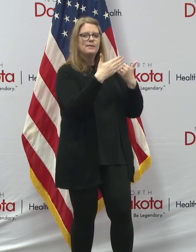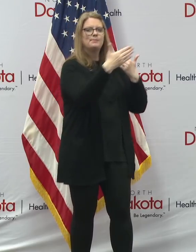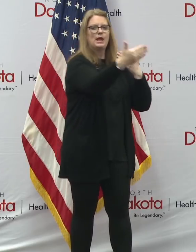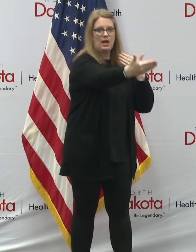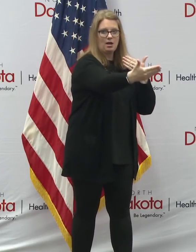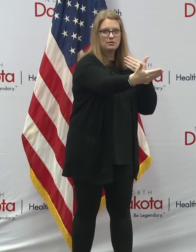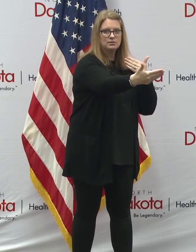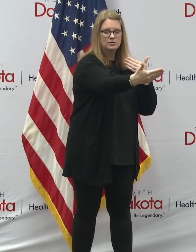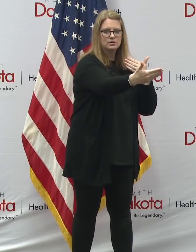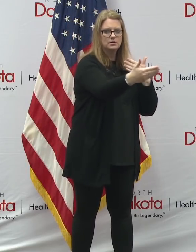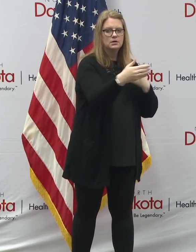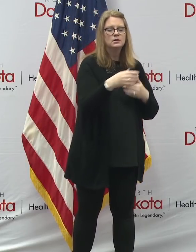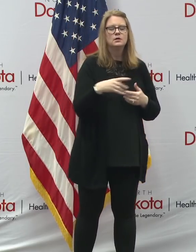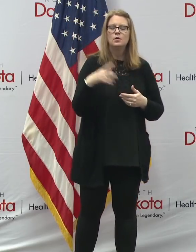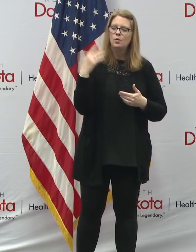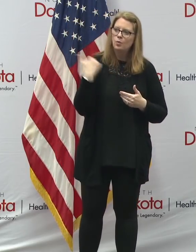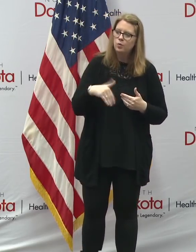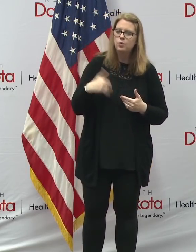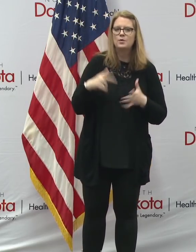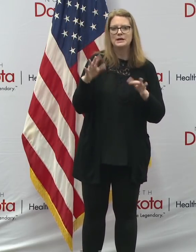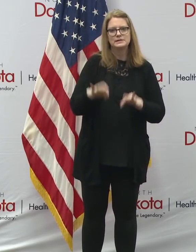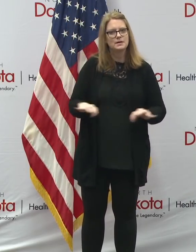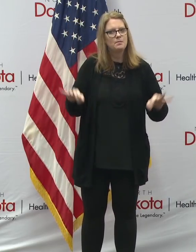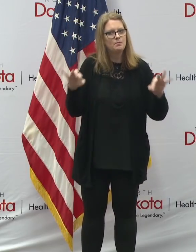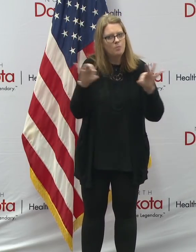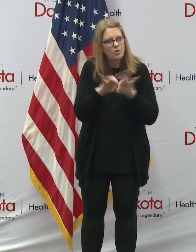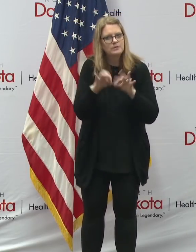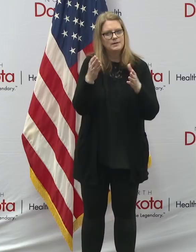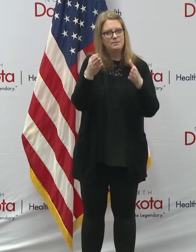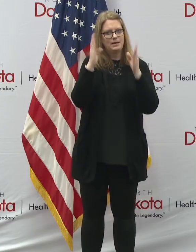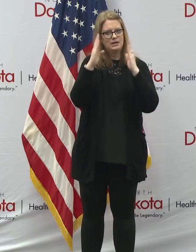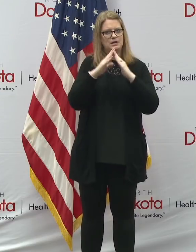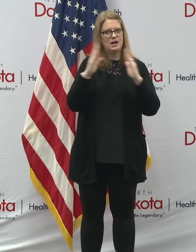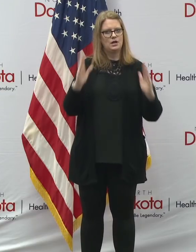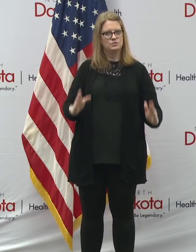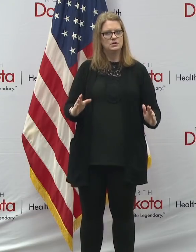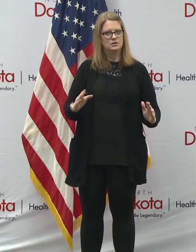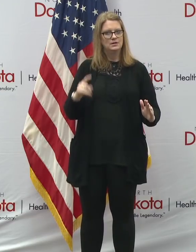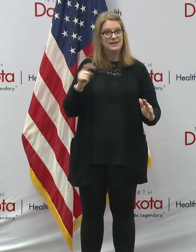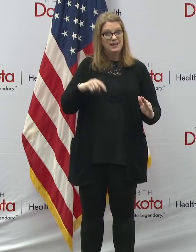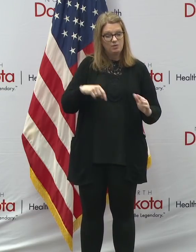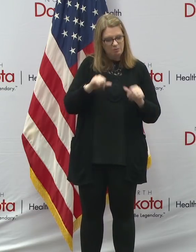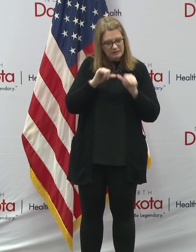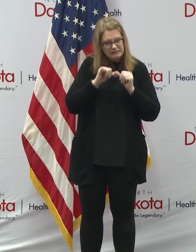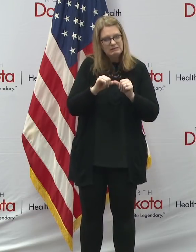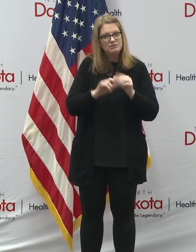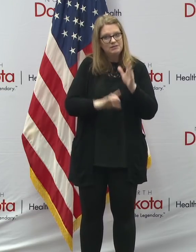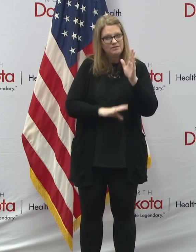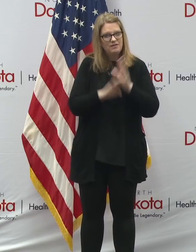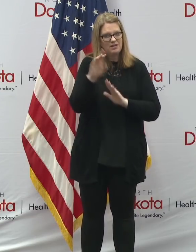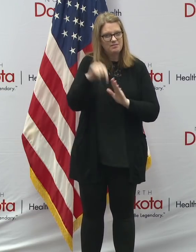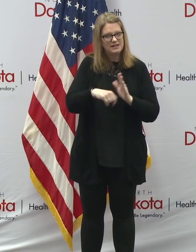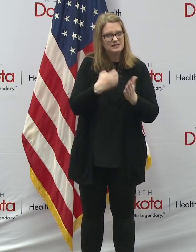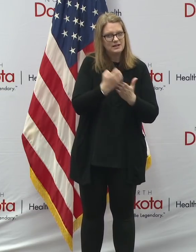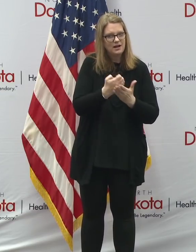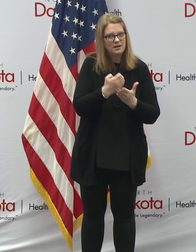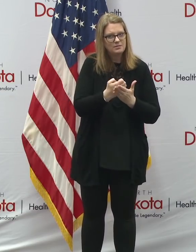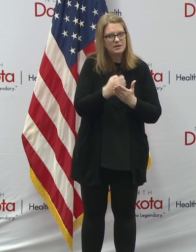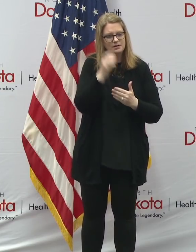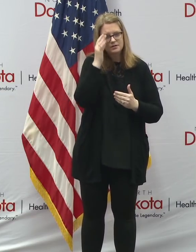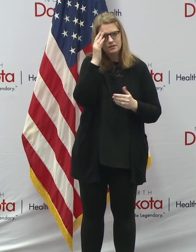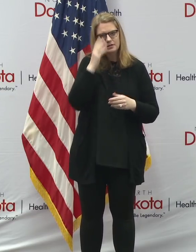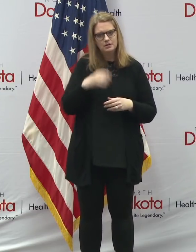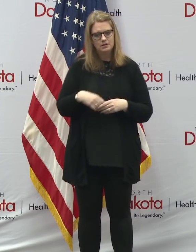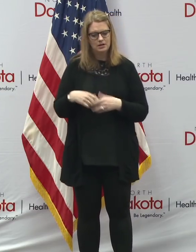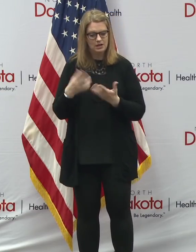essential that we pay attention to housing if we want to continue to grow North Dakota's economy. In addition to directing